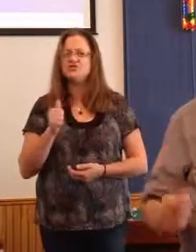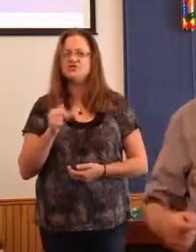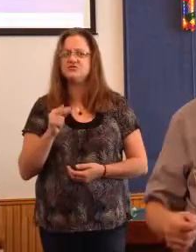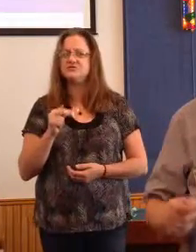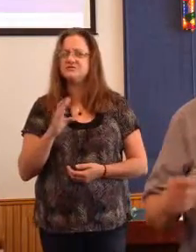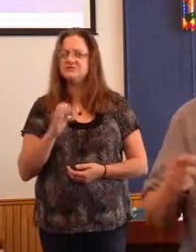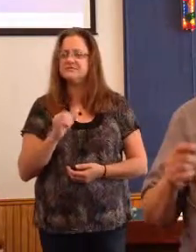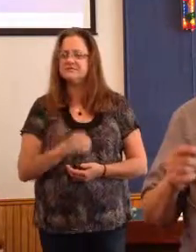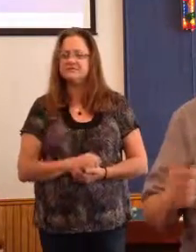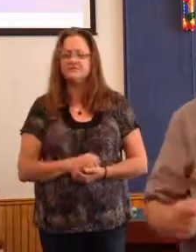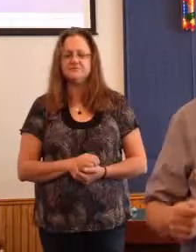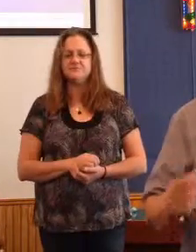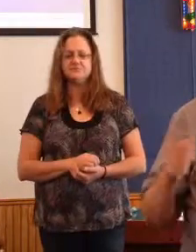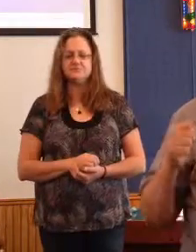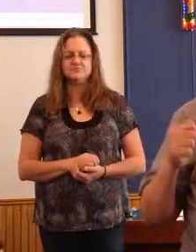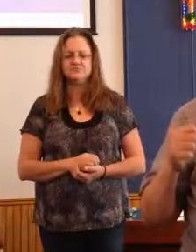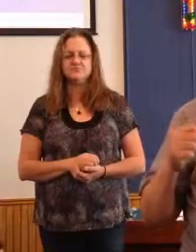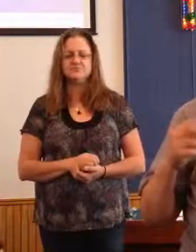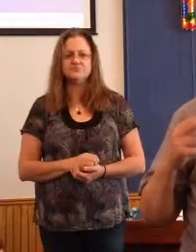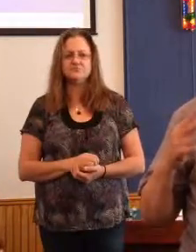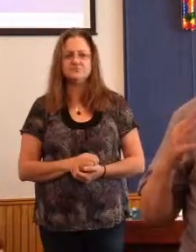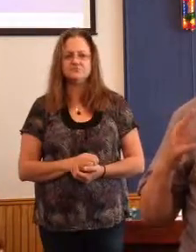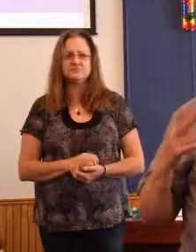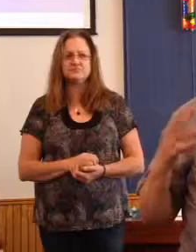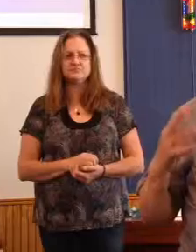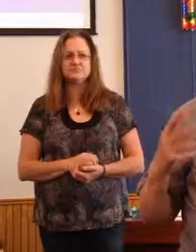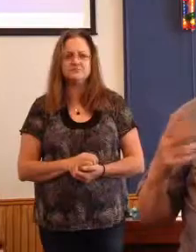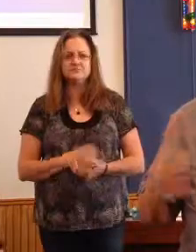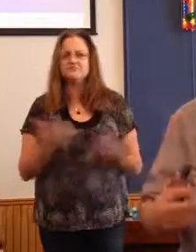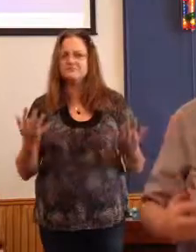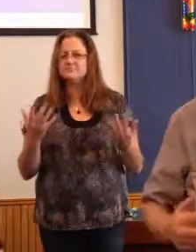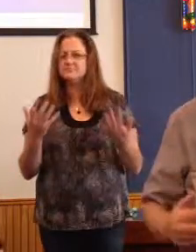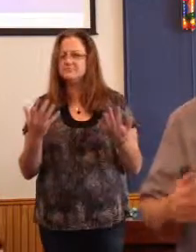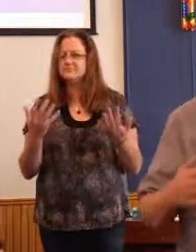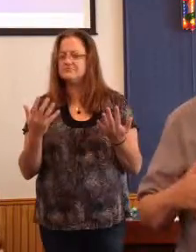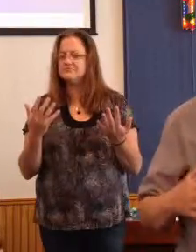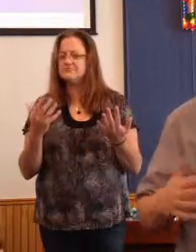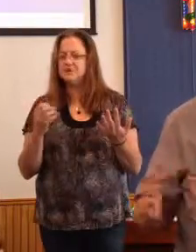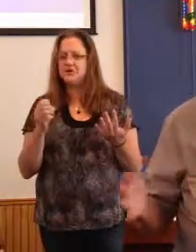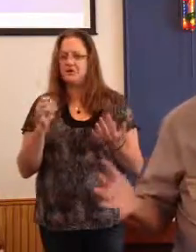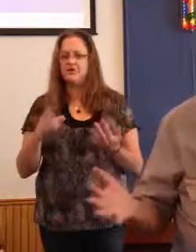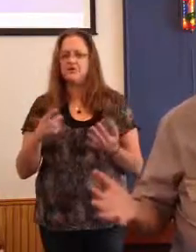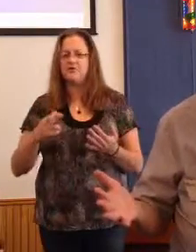try using a power tool that you've never used before.